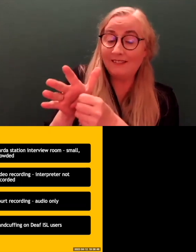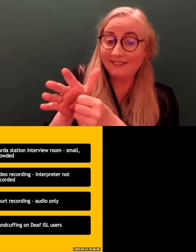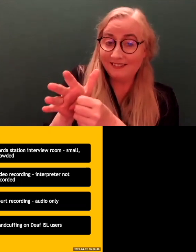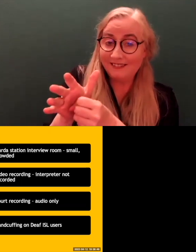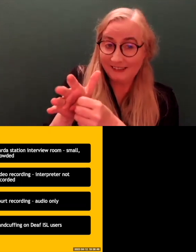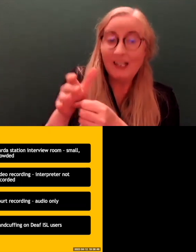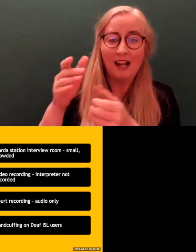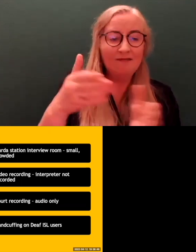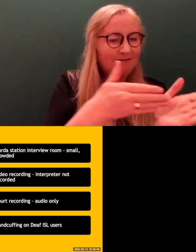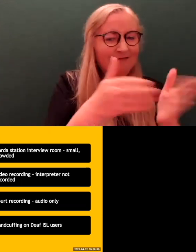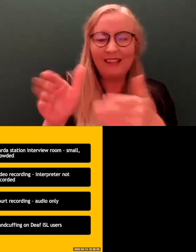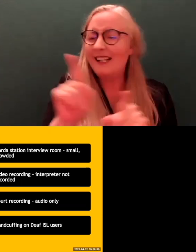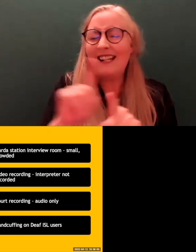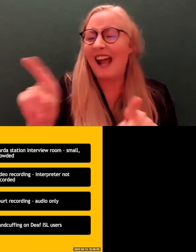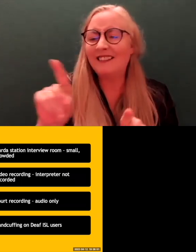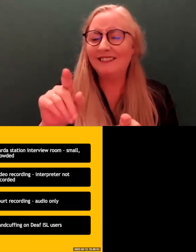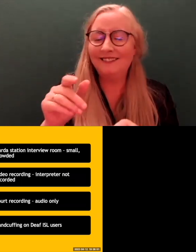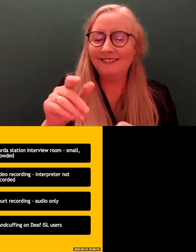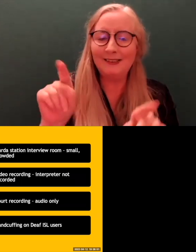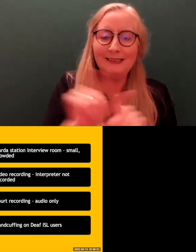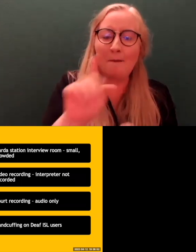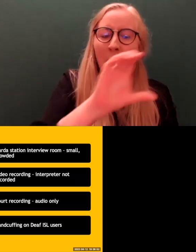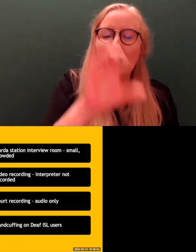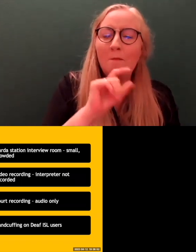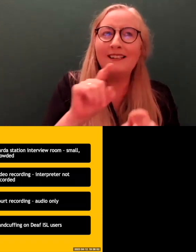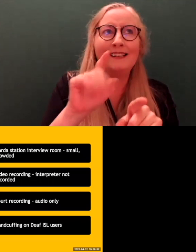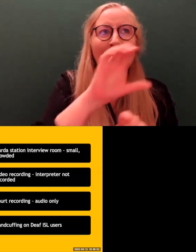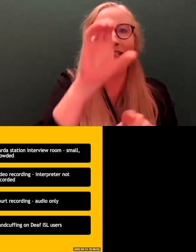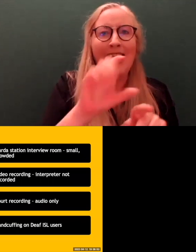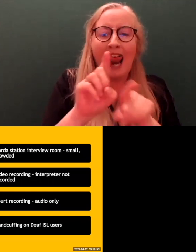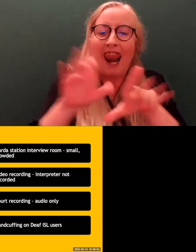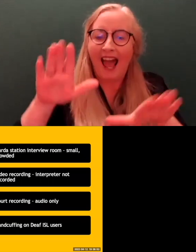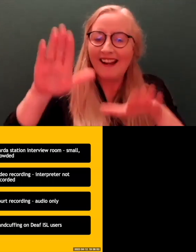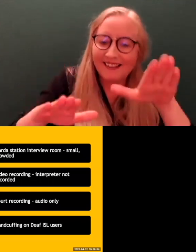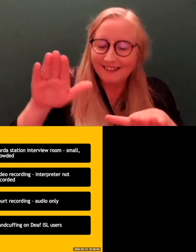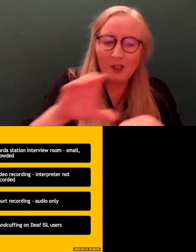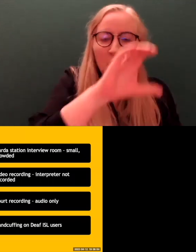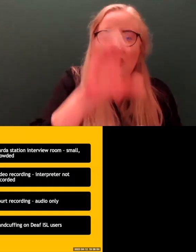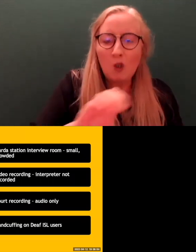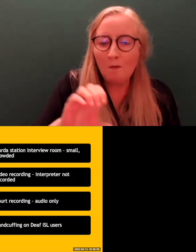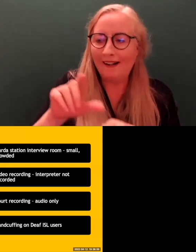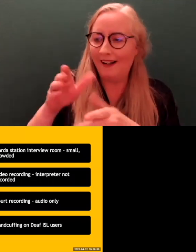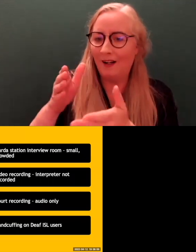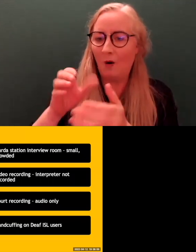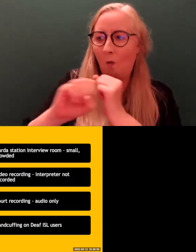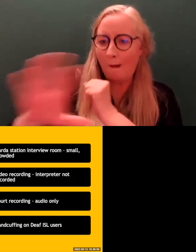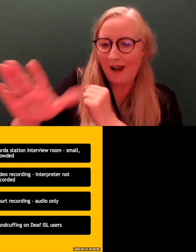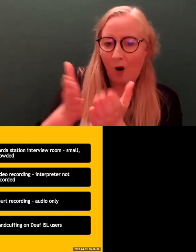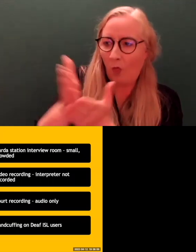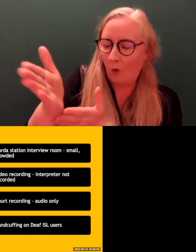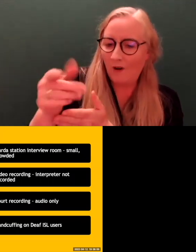Zoom. It's not Zoom, but the court's used as Zoom-like webinar feature. So maybe there's recording now. And